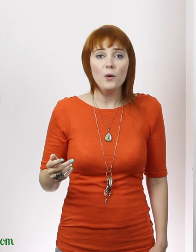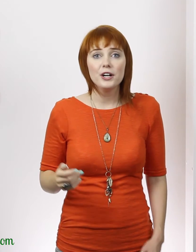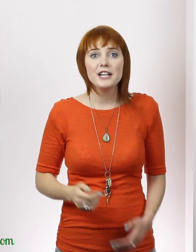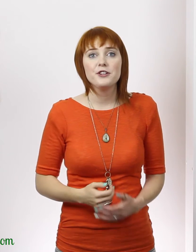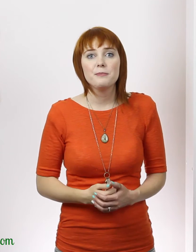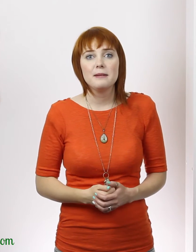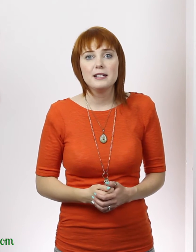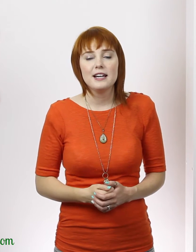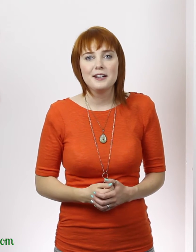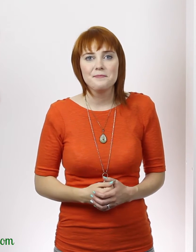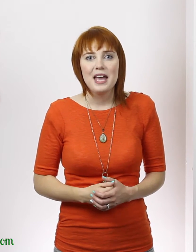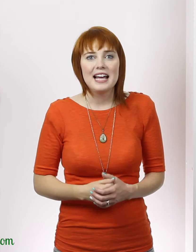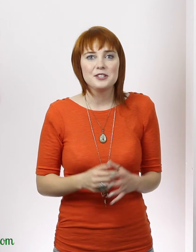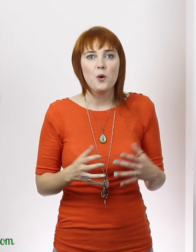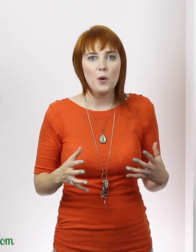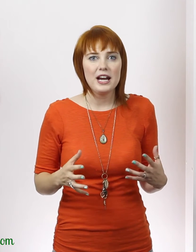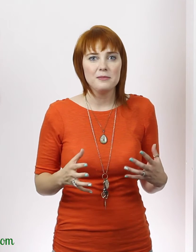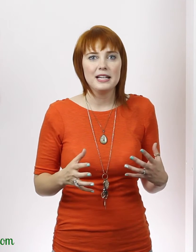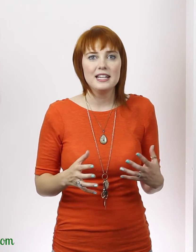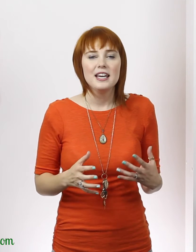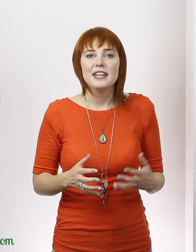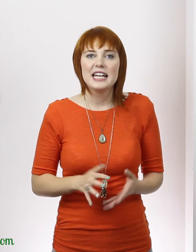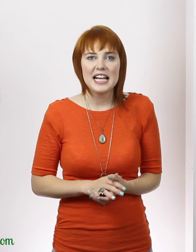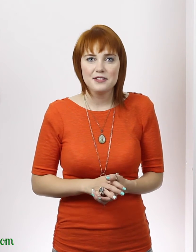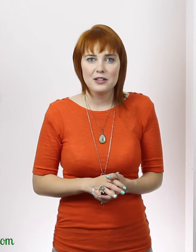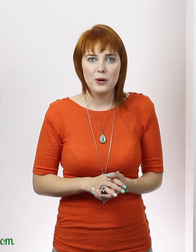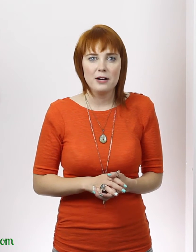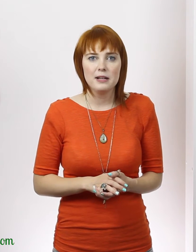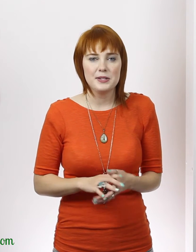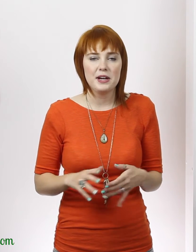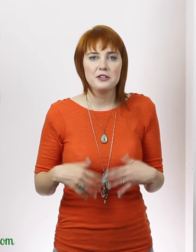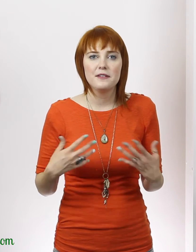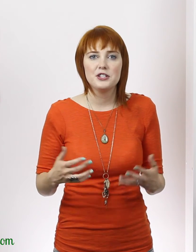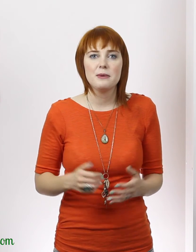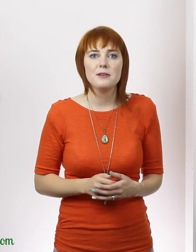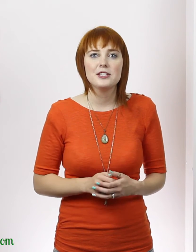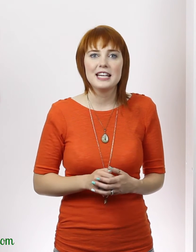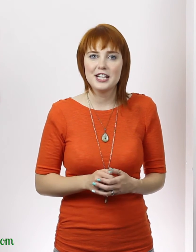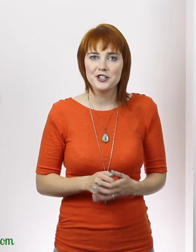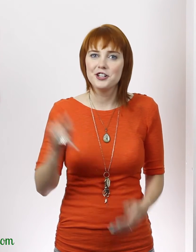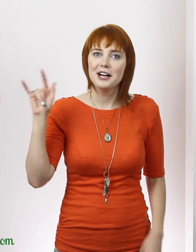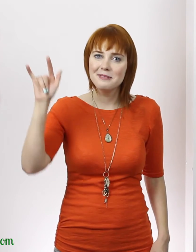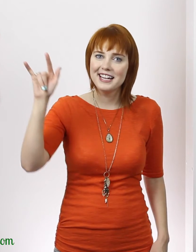Or if your baby has a toy airplane, they can ask for that toy airplane. So whenever you give it to your baby, can say, here's your airplane.